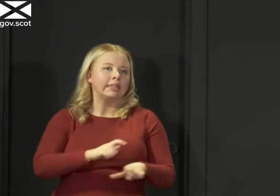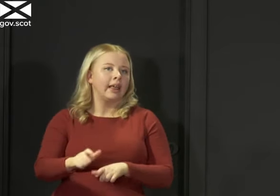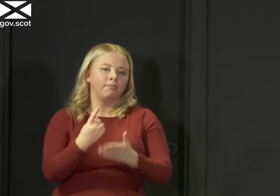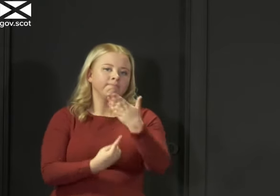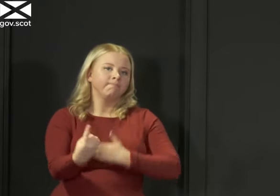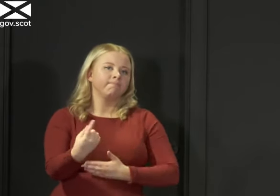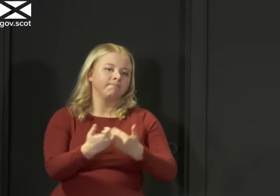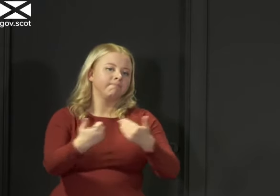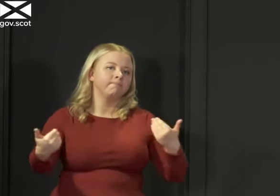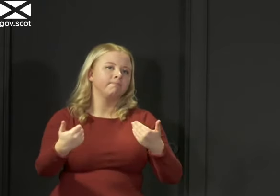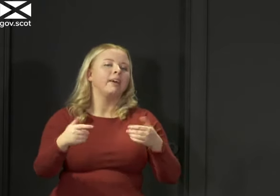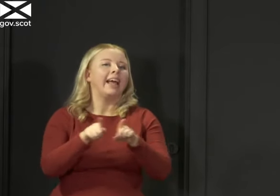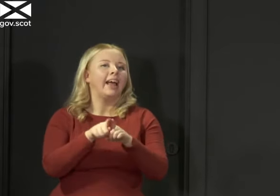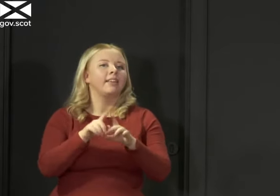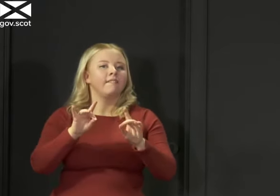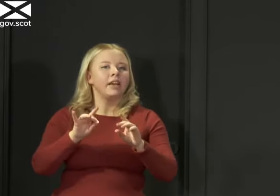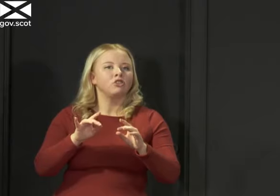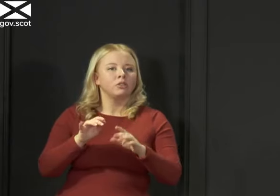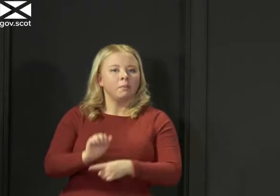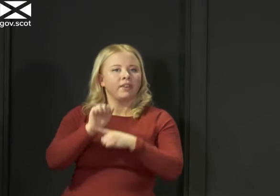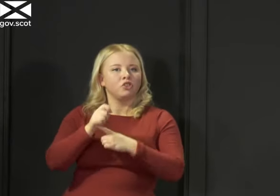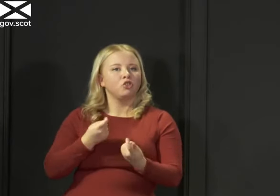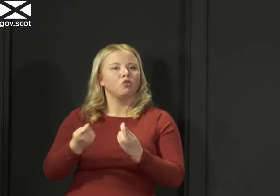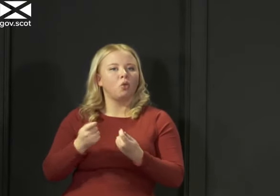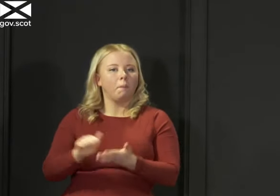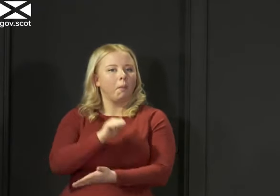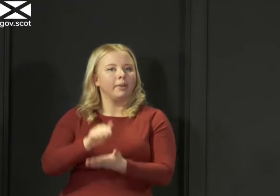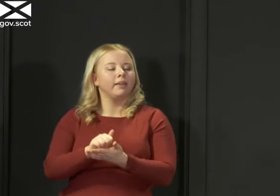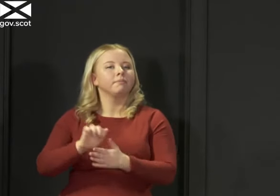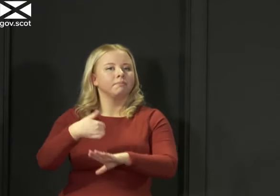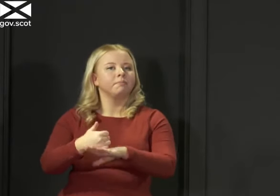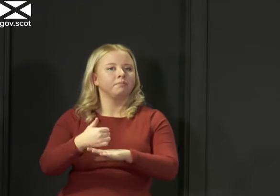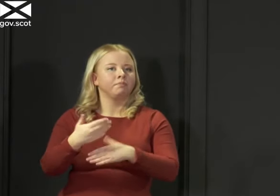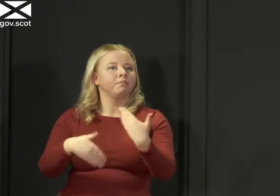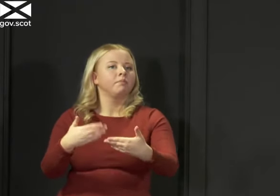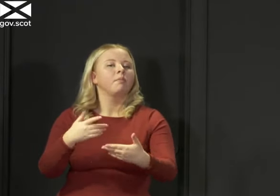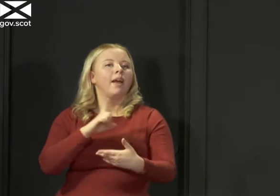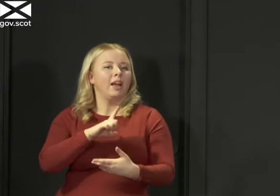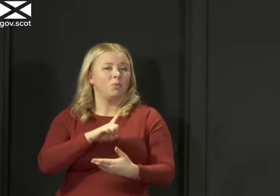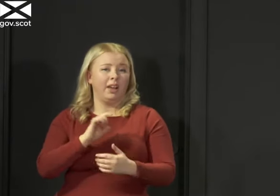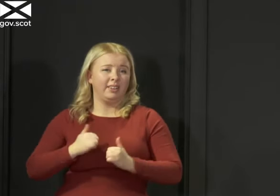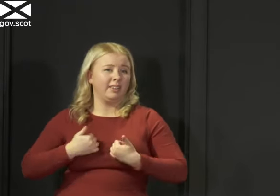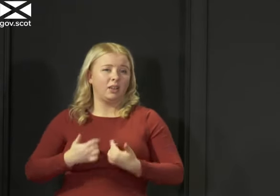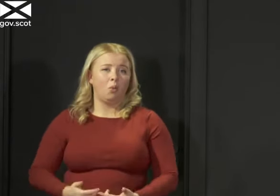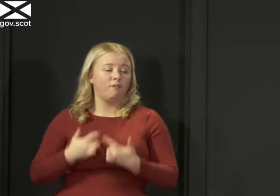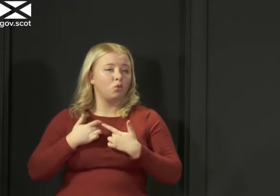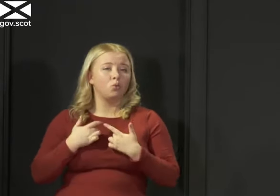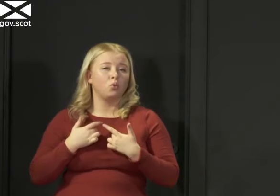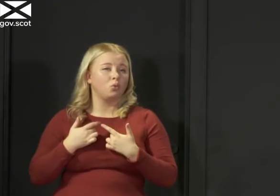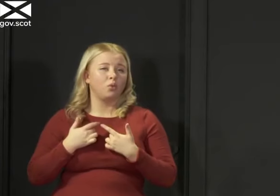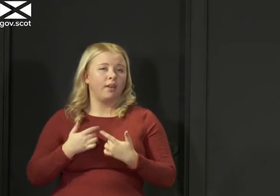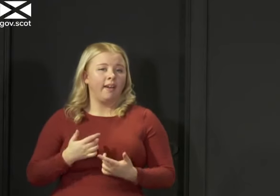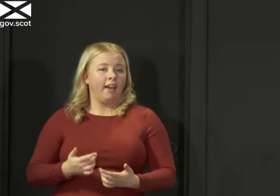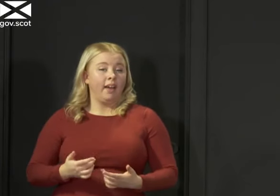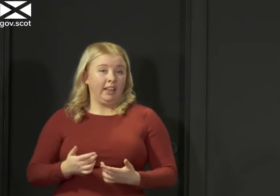infection prevention and control is properly implemented. So, you know, that's the position we've articulated. It's the position I